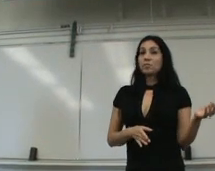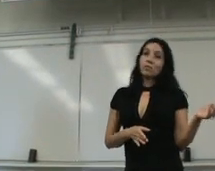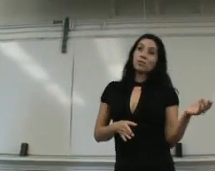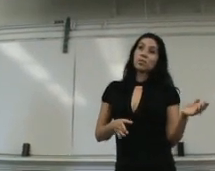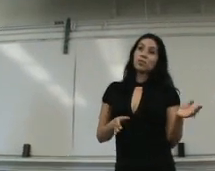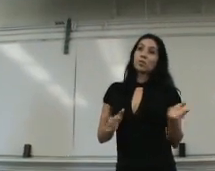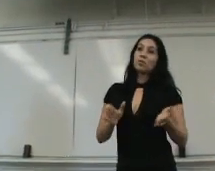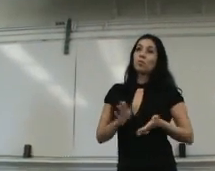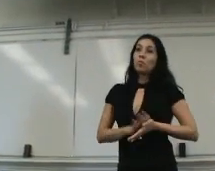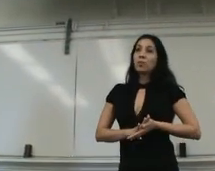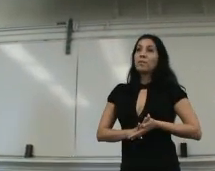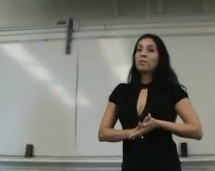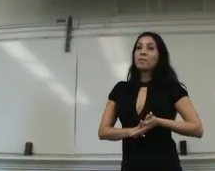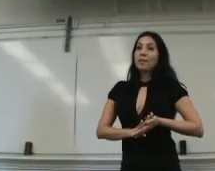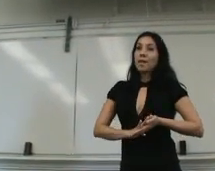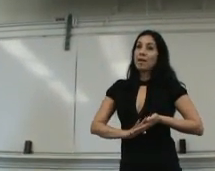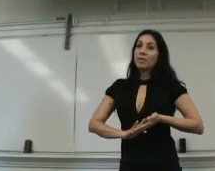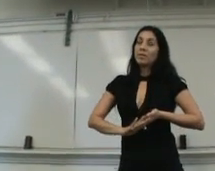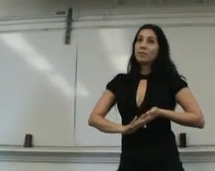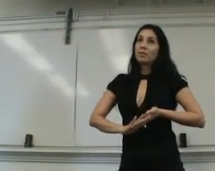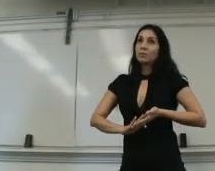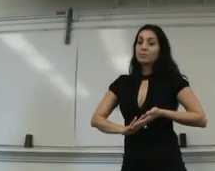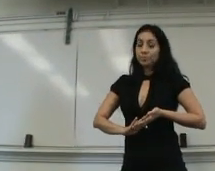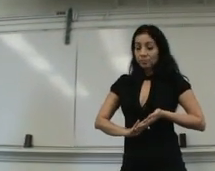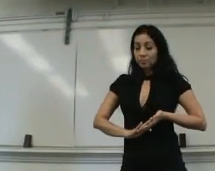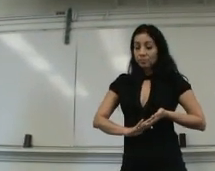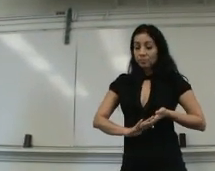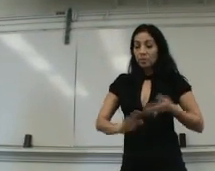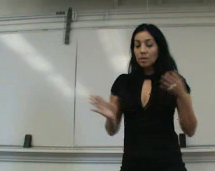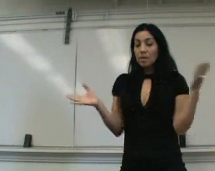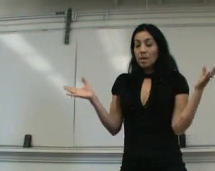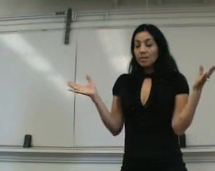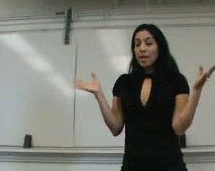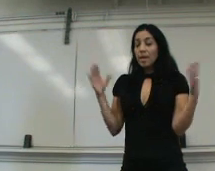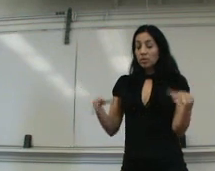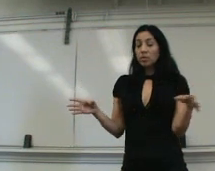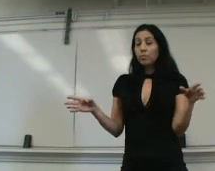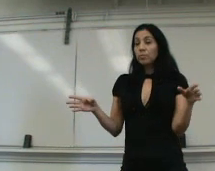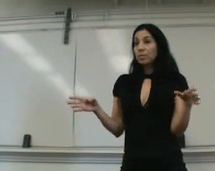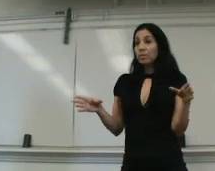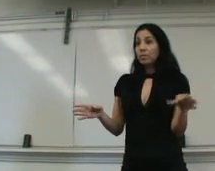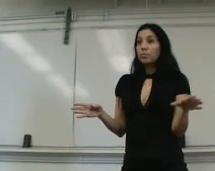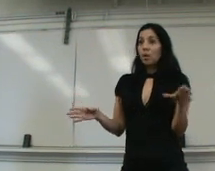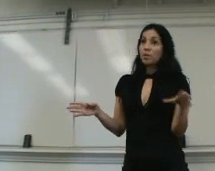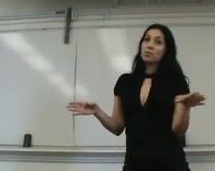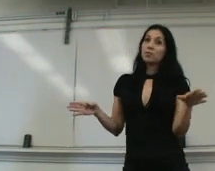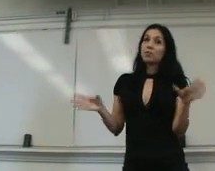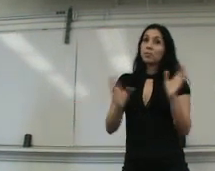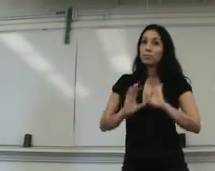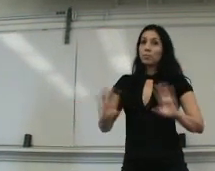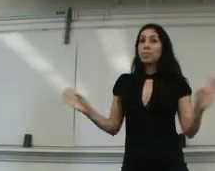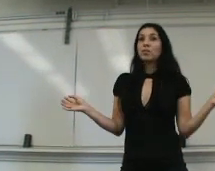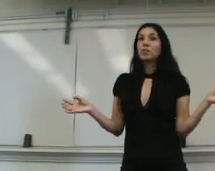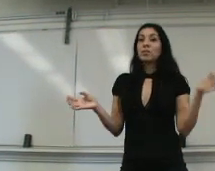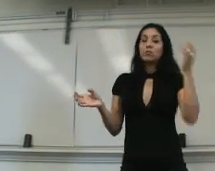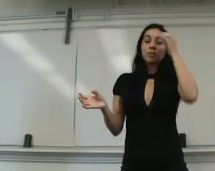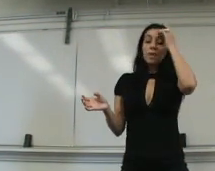Mediterranean restaurant where they didn't have any, they actually were building the bar because it was a pretty new restaurant.